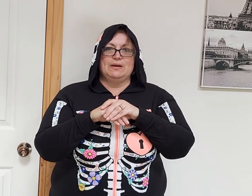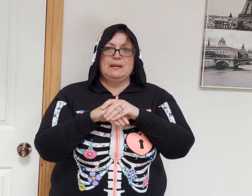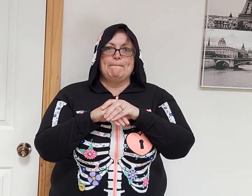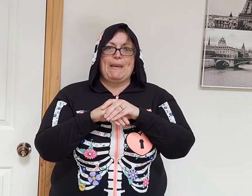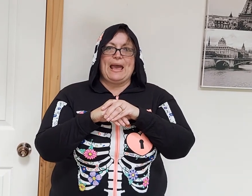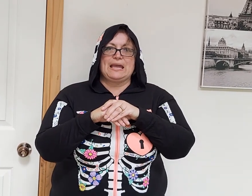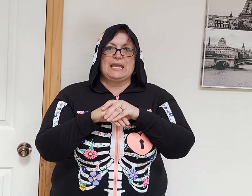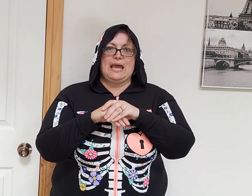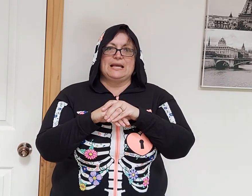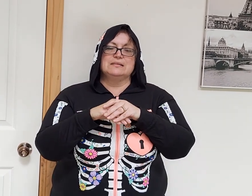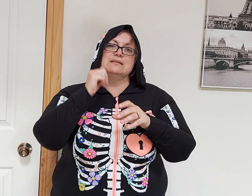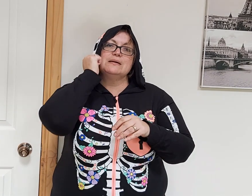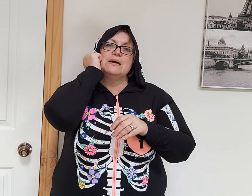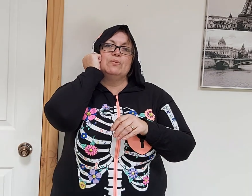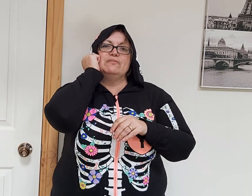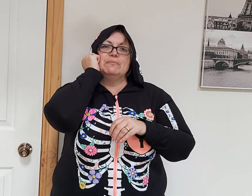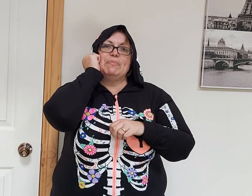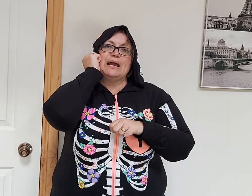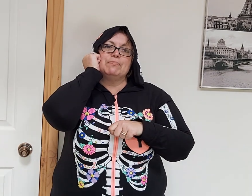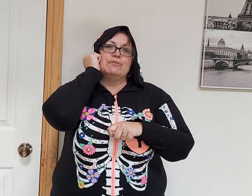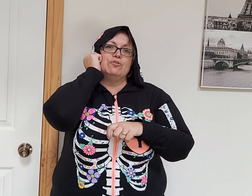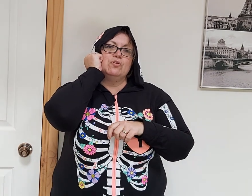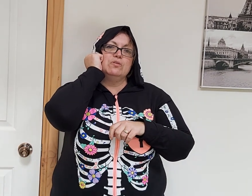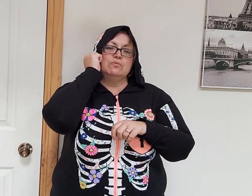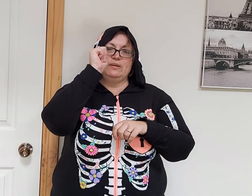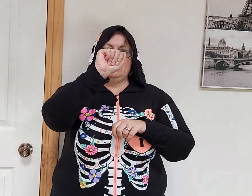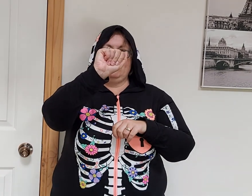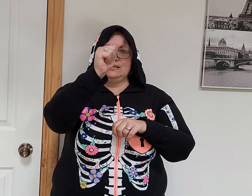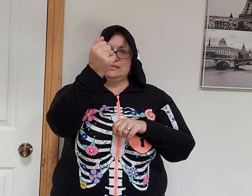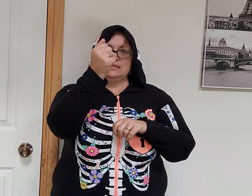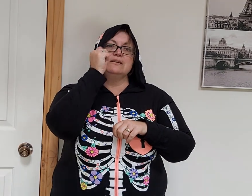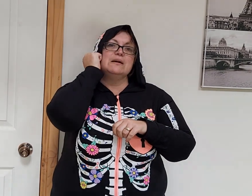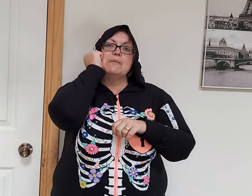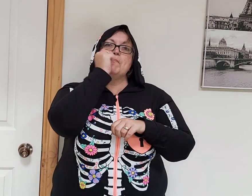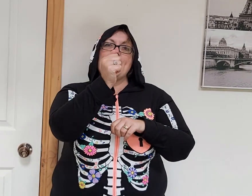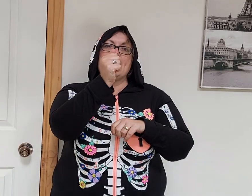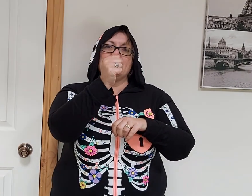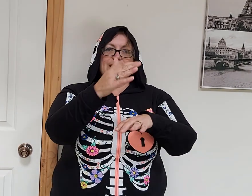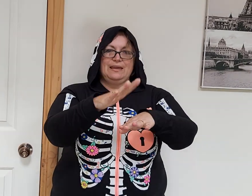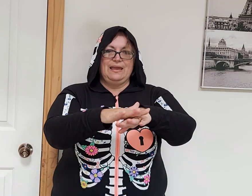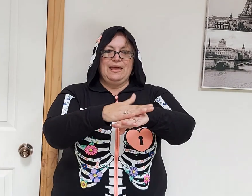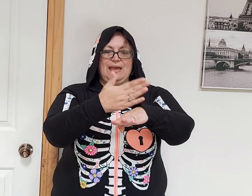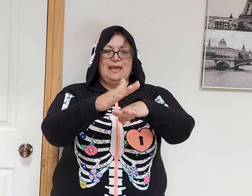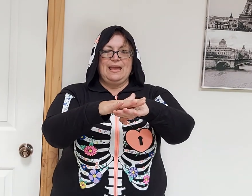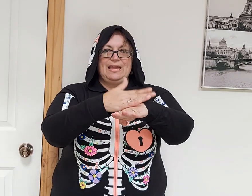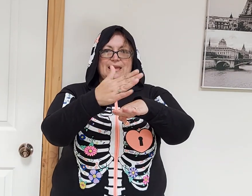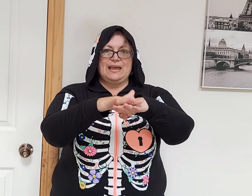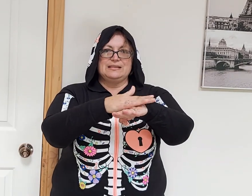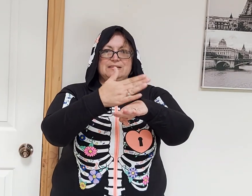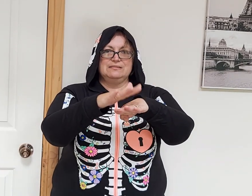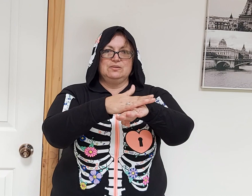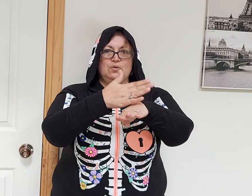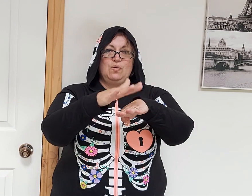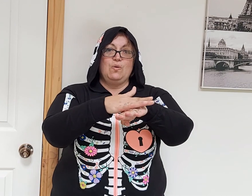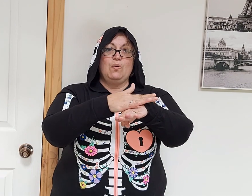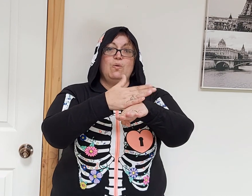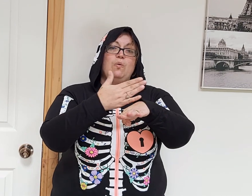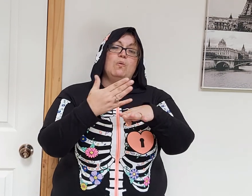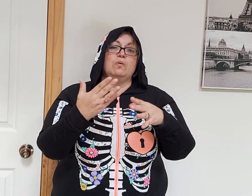one, Black Cat. We've done Black before with your fist. Black and Cat. Or